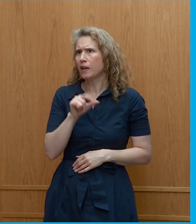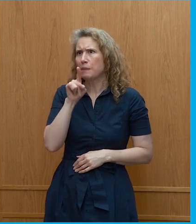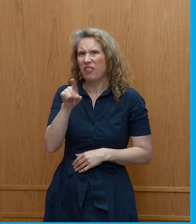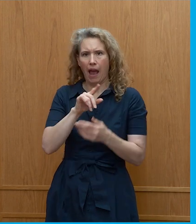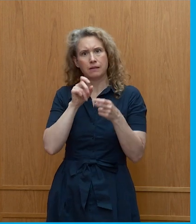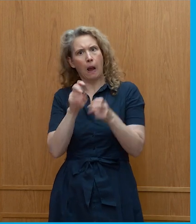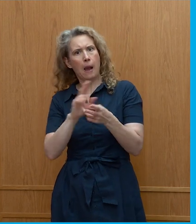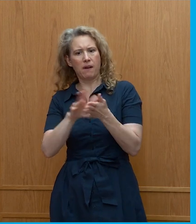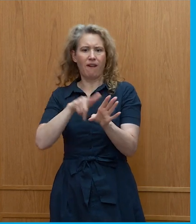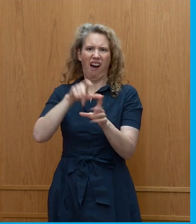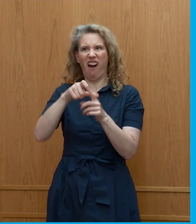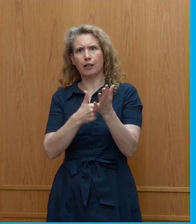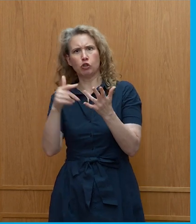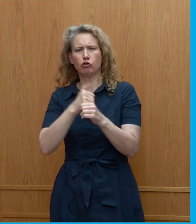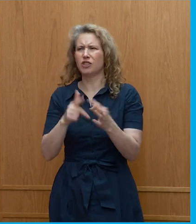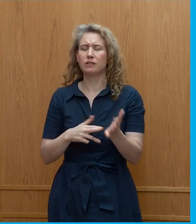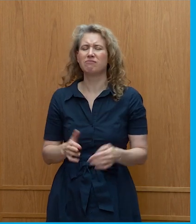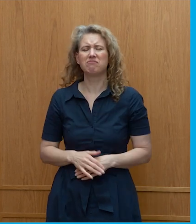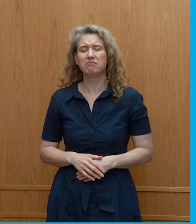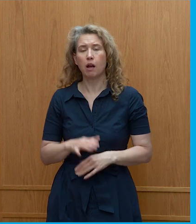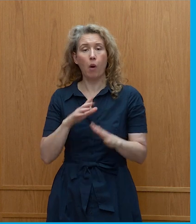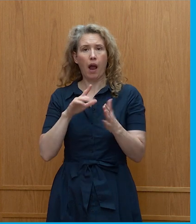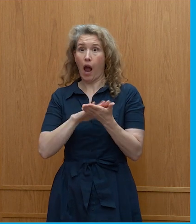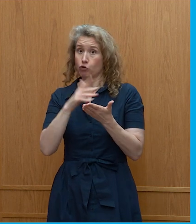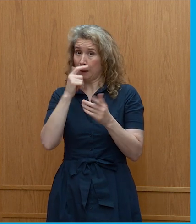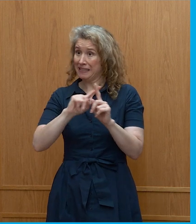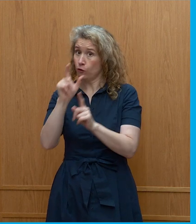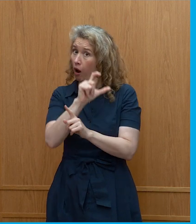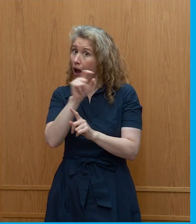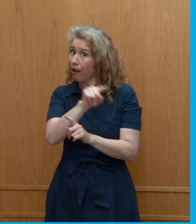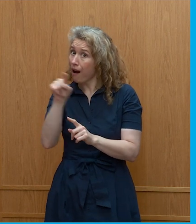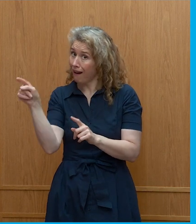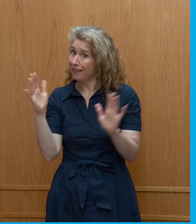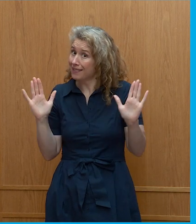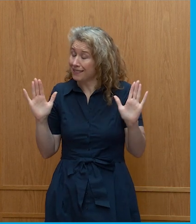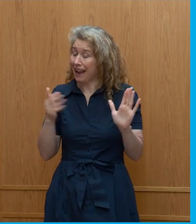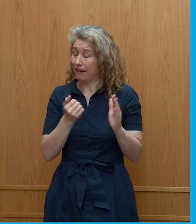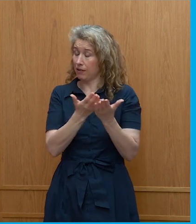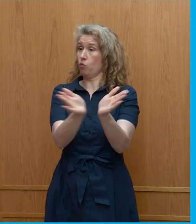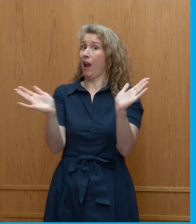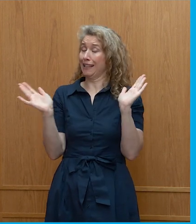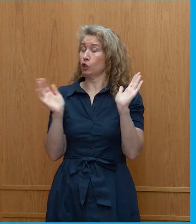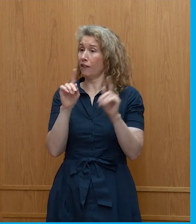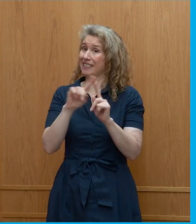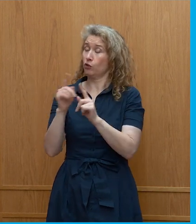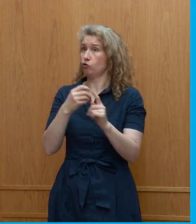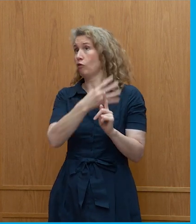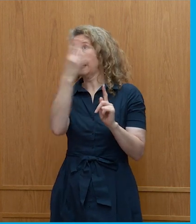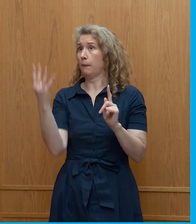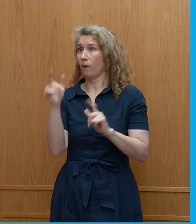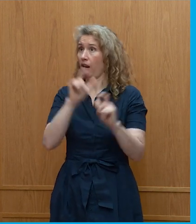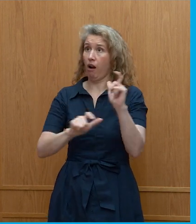or the other one, you know, because hydrogen can be any colour you like. There's a whole rainbow of those ones.